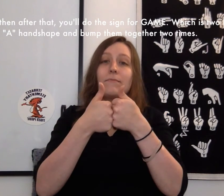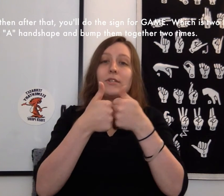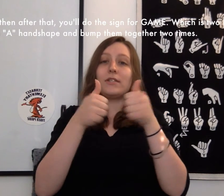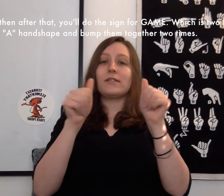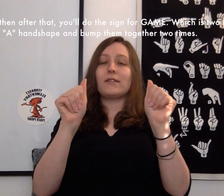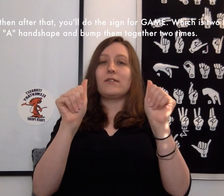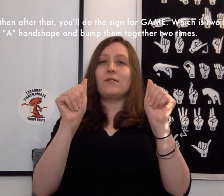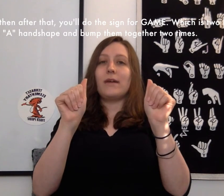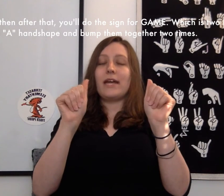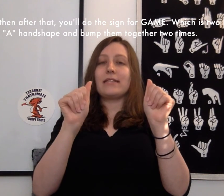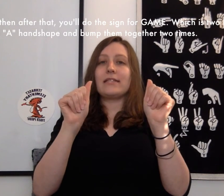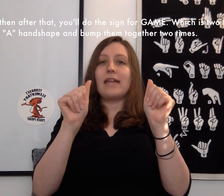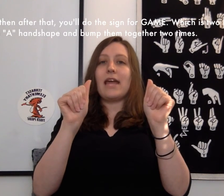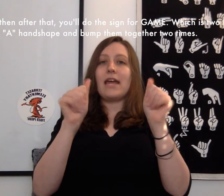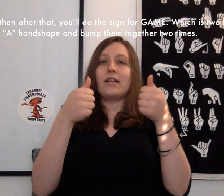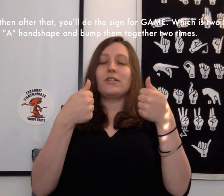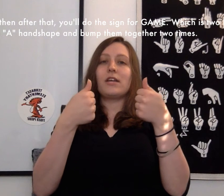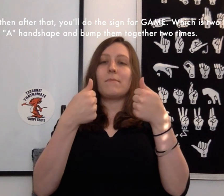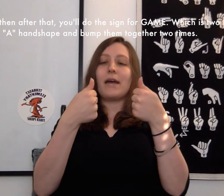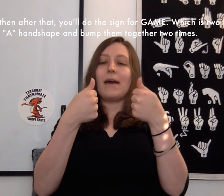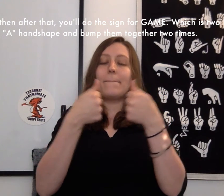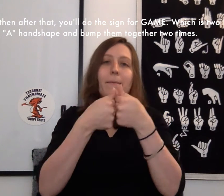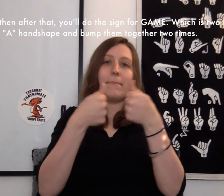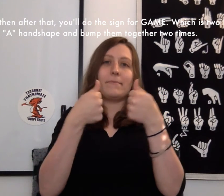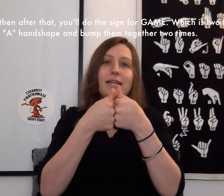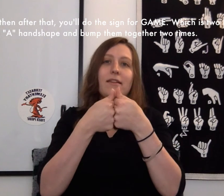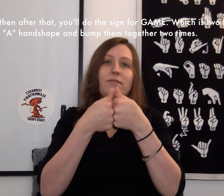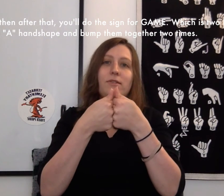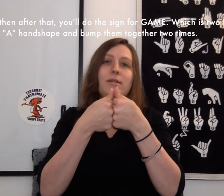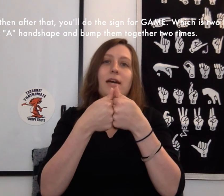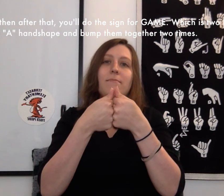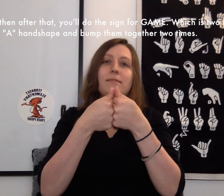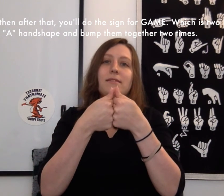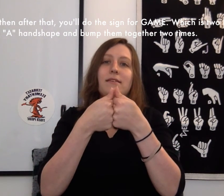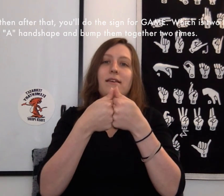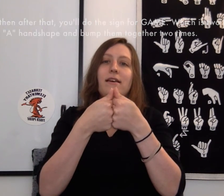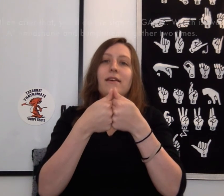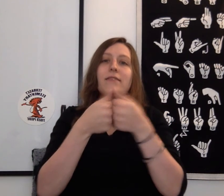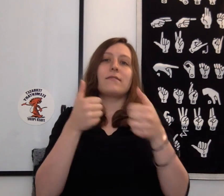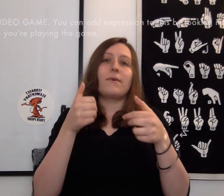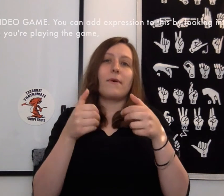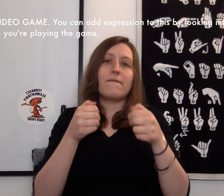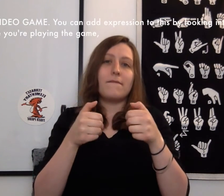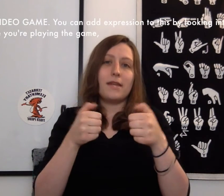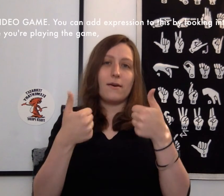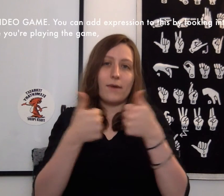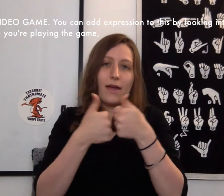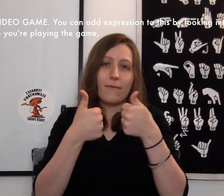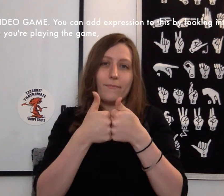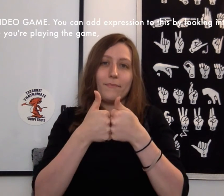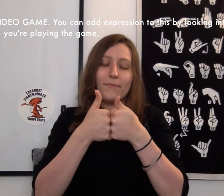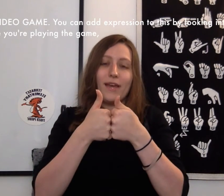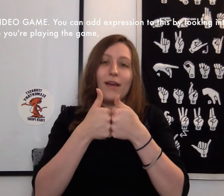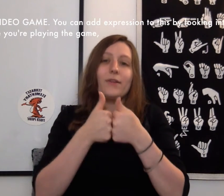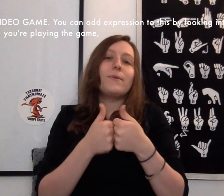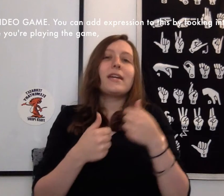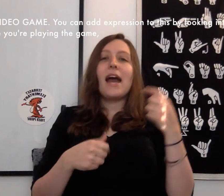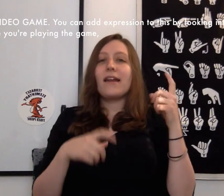which is two hands in an A hand shape and bump them together two times. So video game. You can add